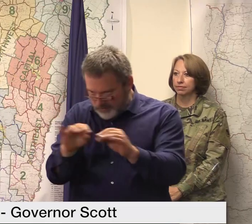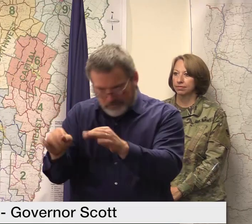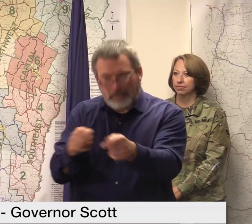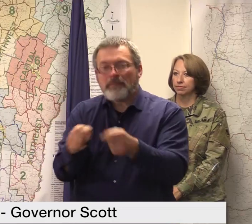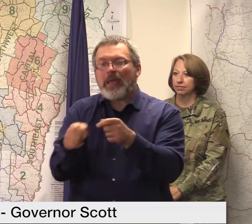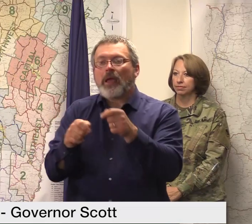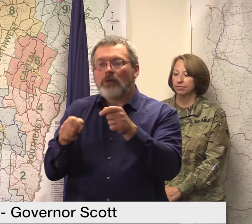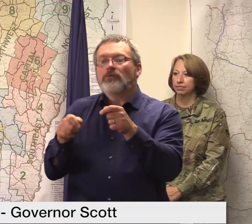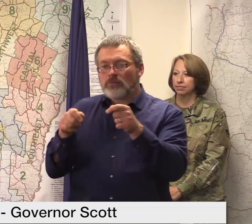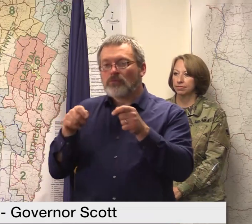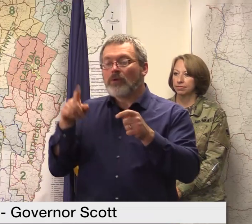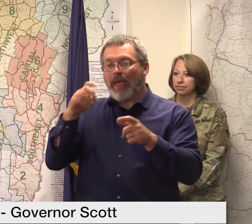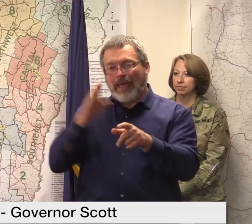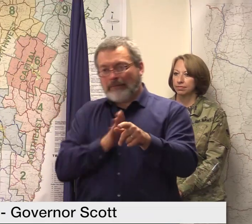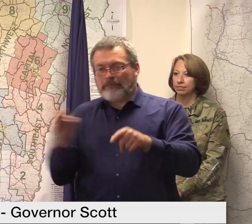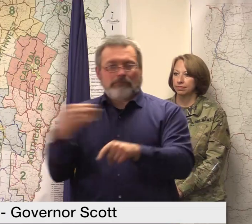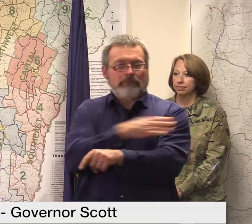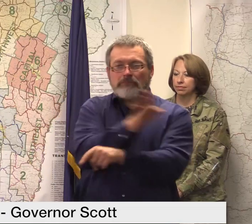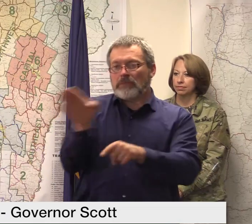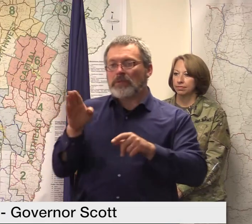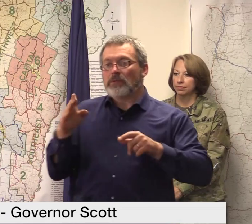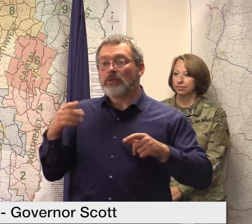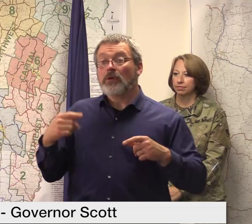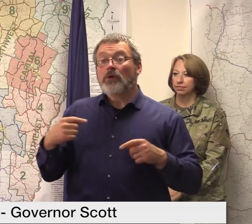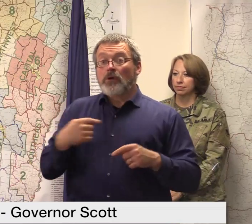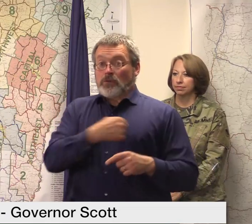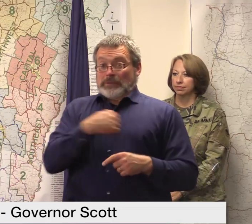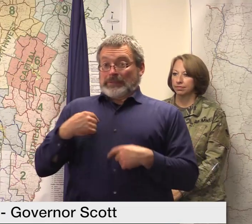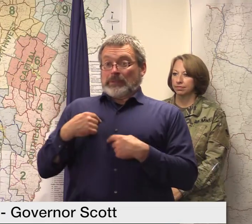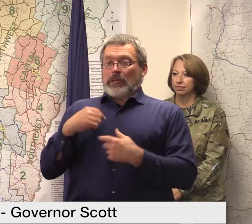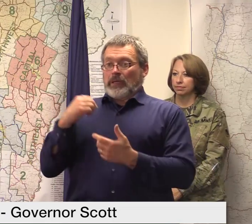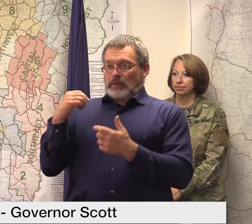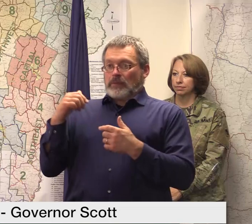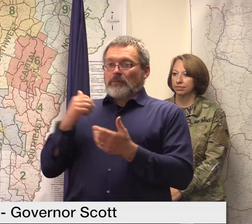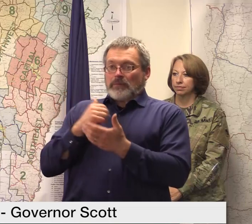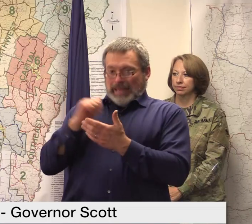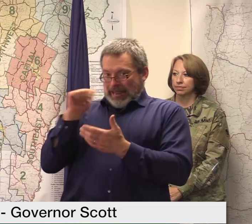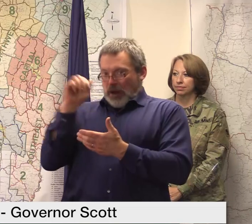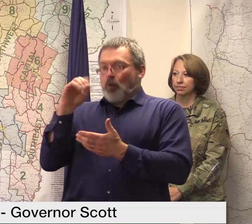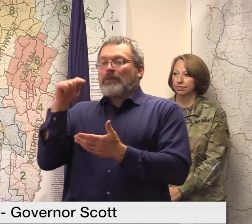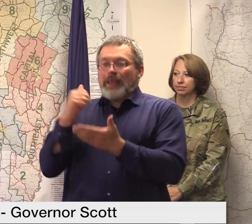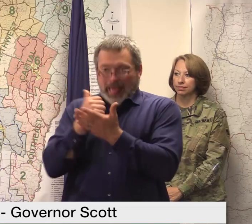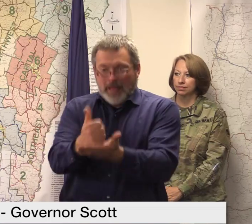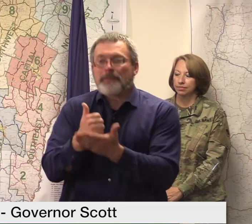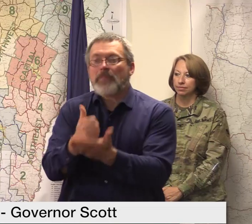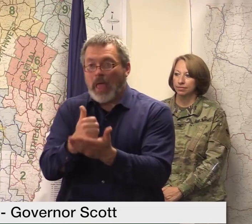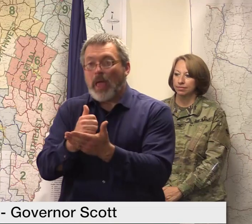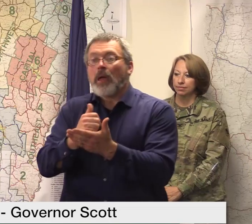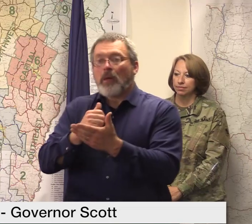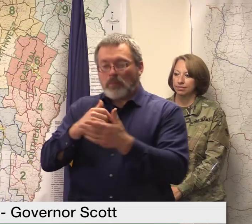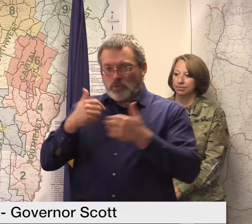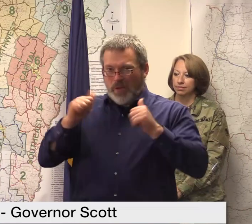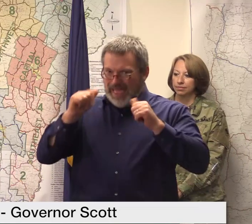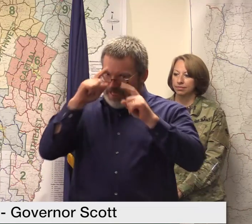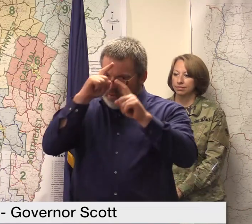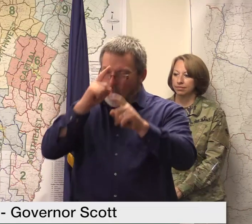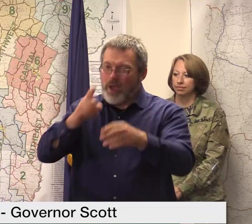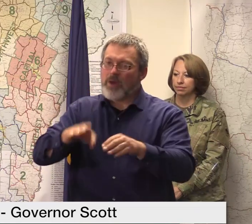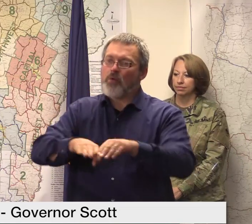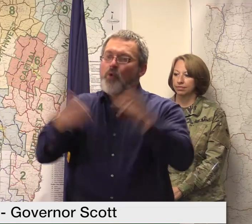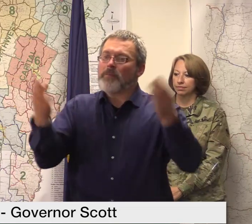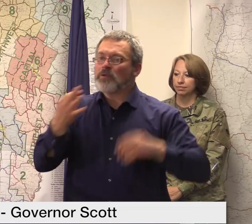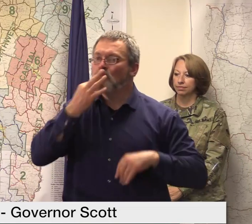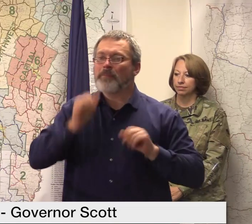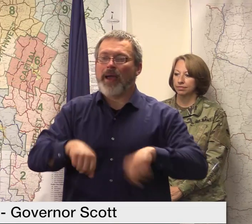them to see if there's any further assistance that aot can provide to get that closure opened sooner the work